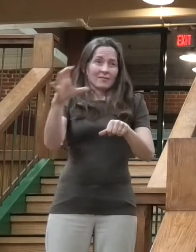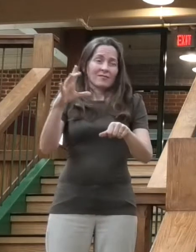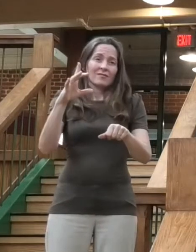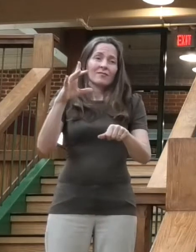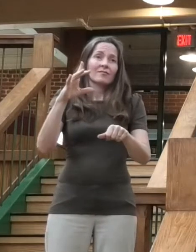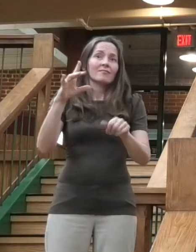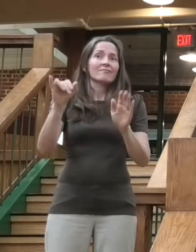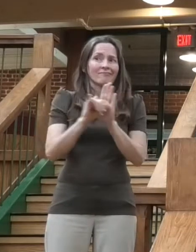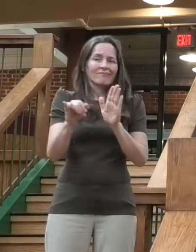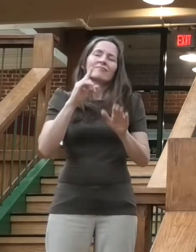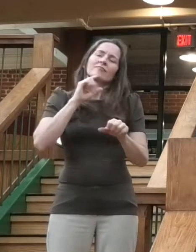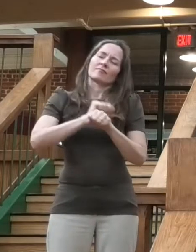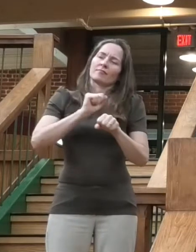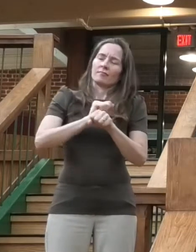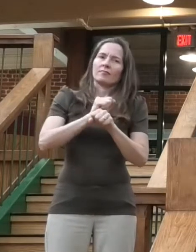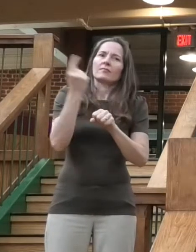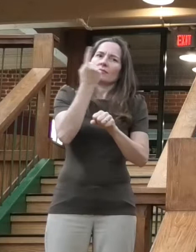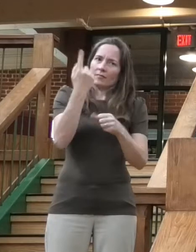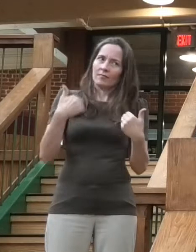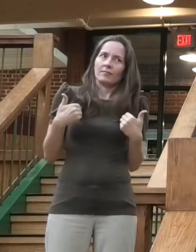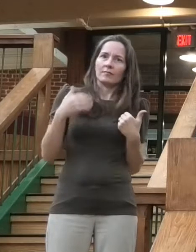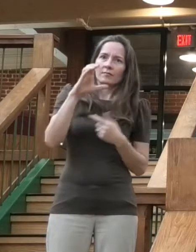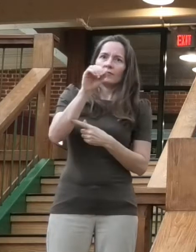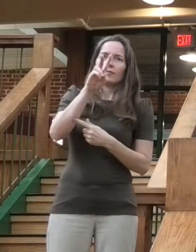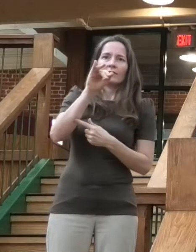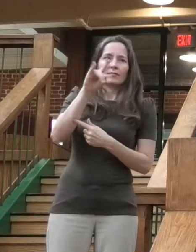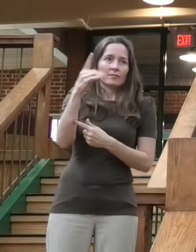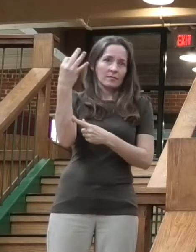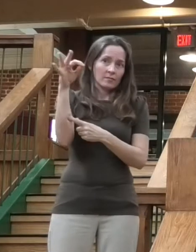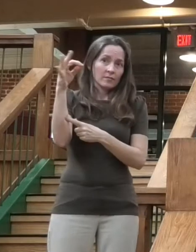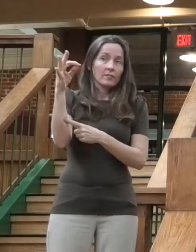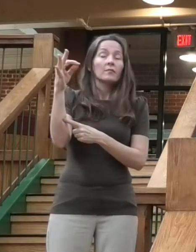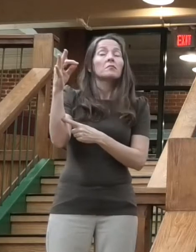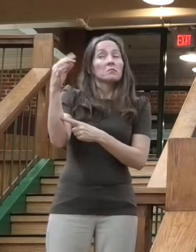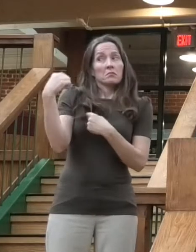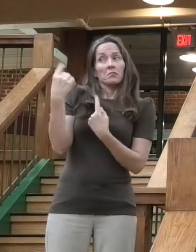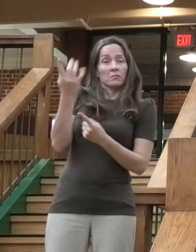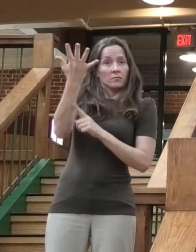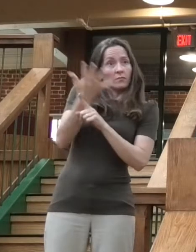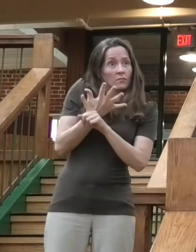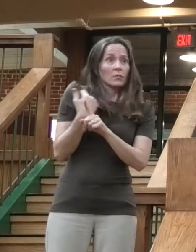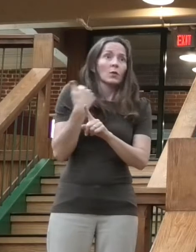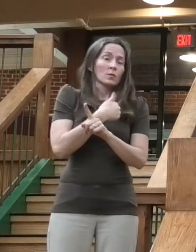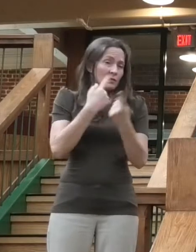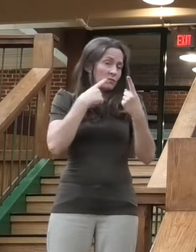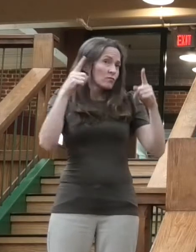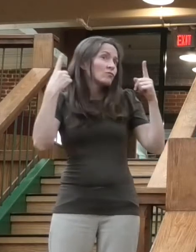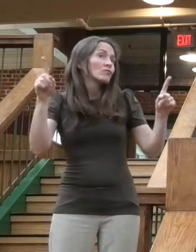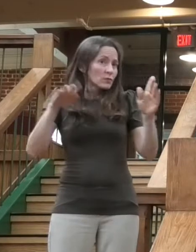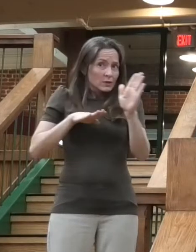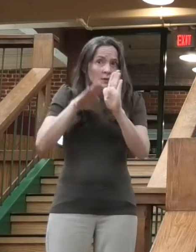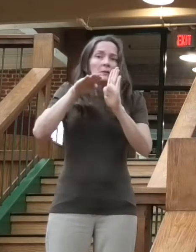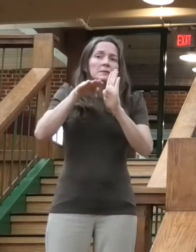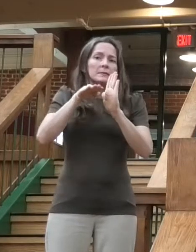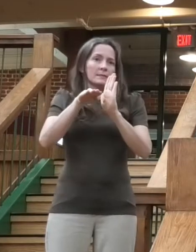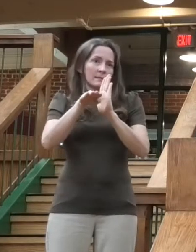-19. In that time, we have successfully flattened the curve, secured PPE,